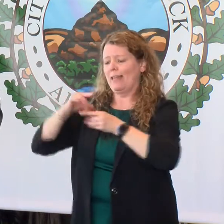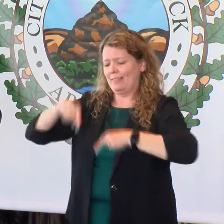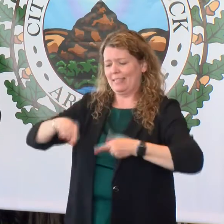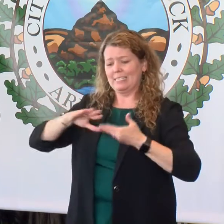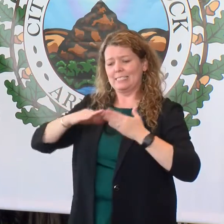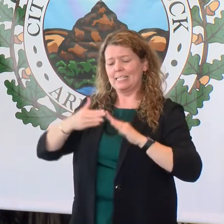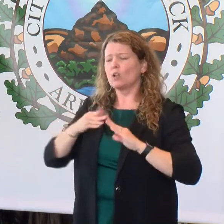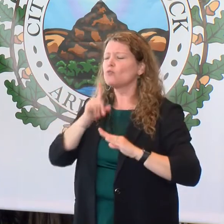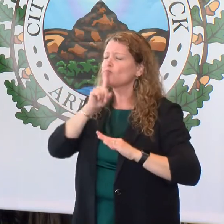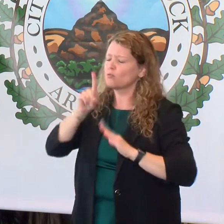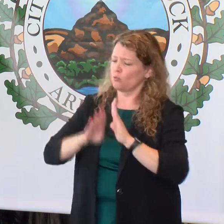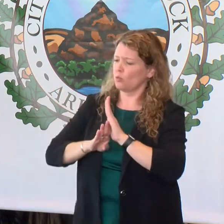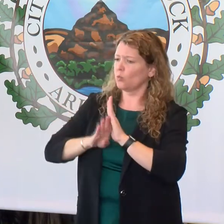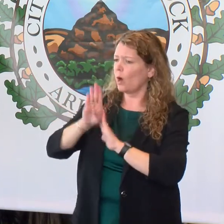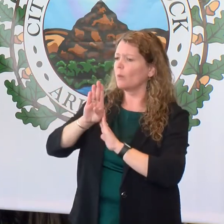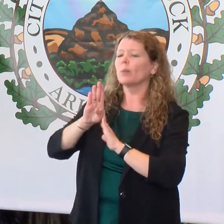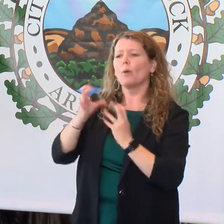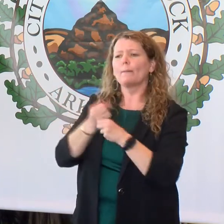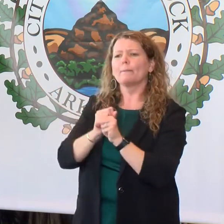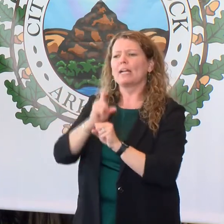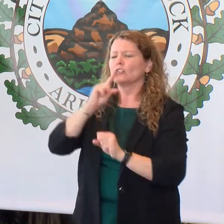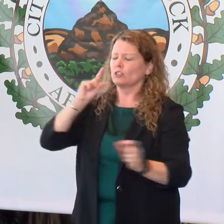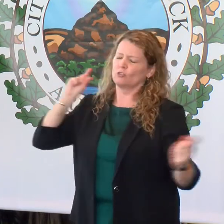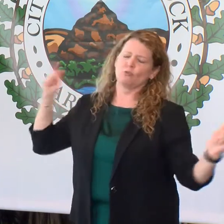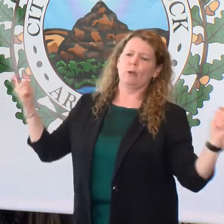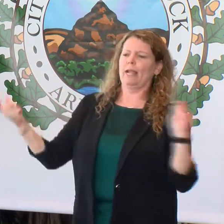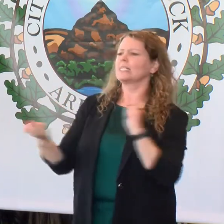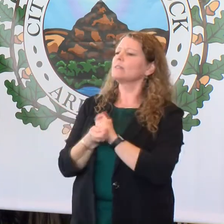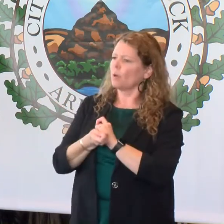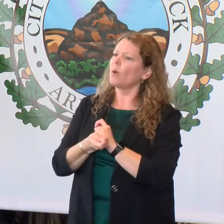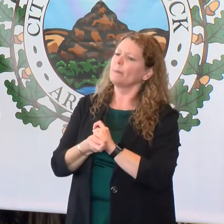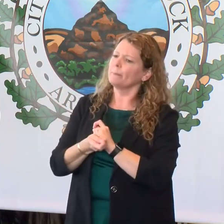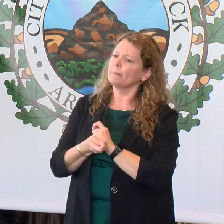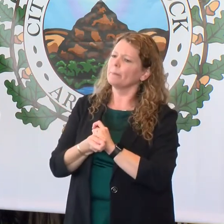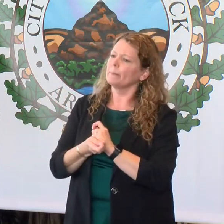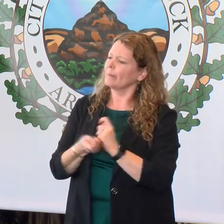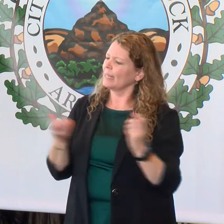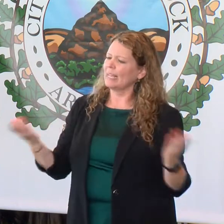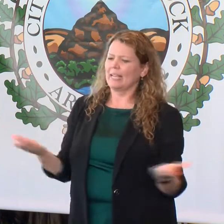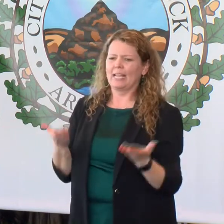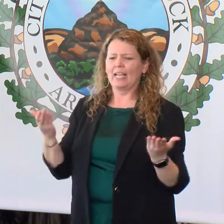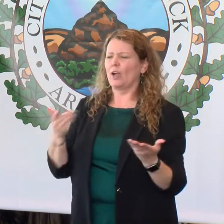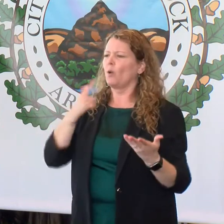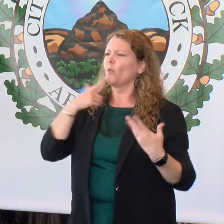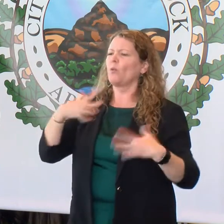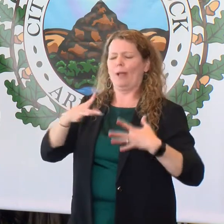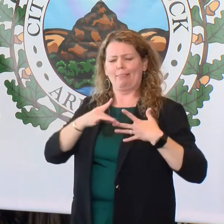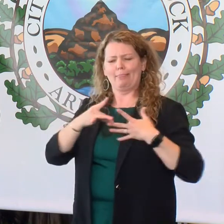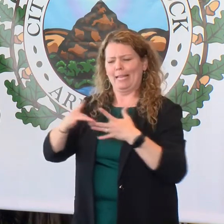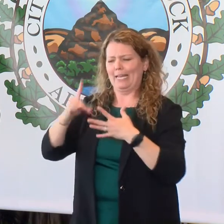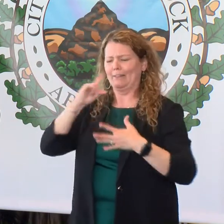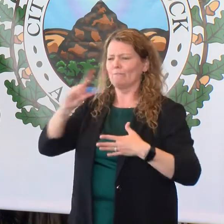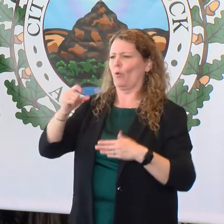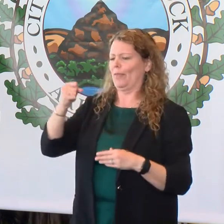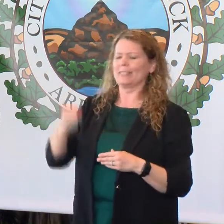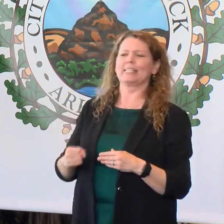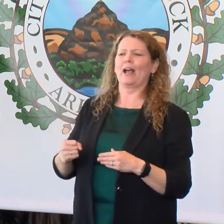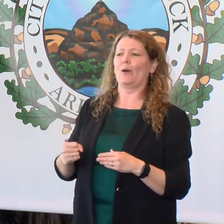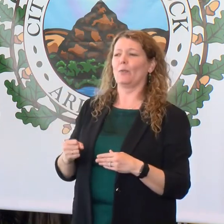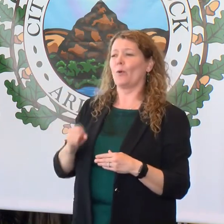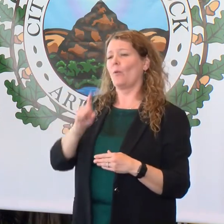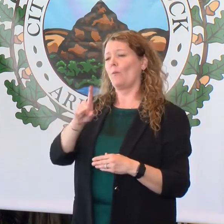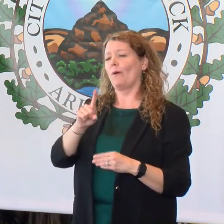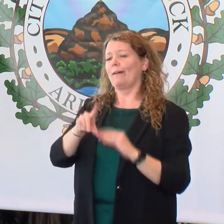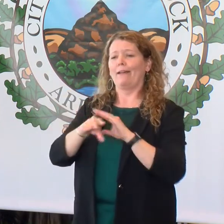and focusing on true growth so we can transform, because we are a catalyst to the New South. We are one of 50